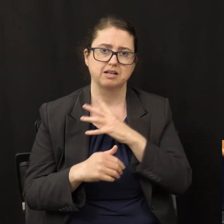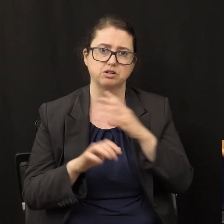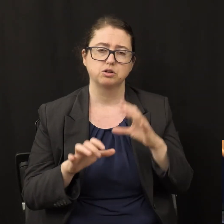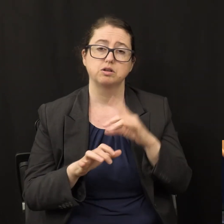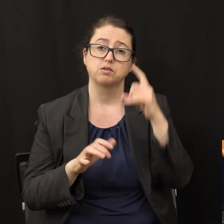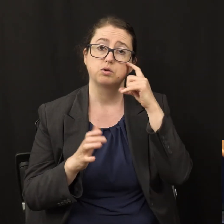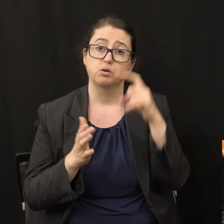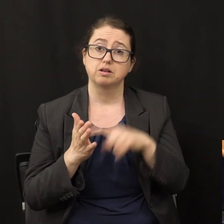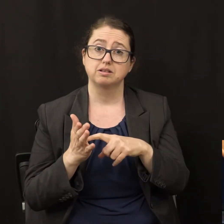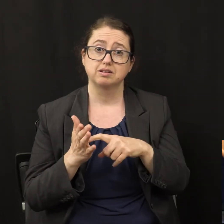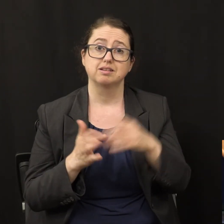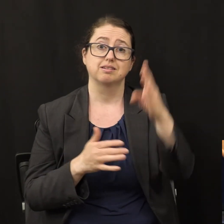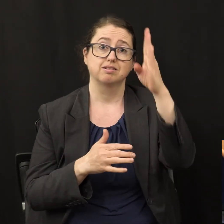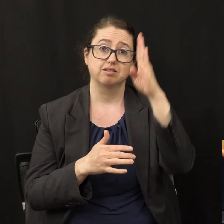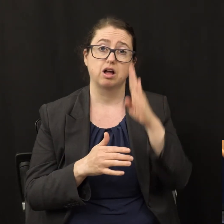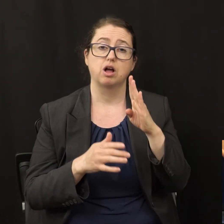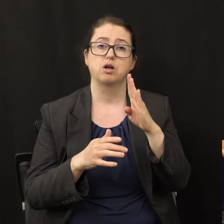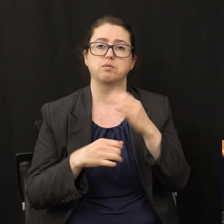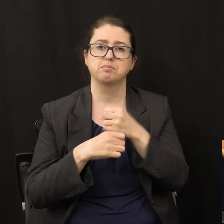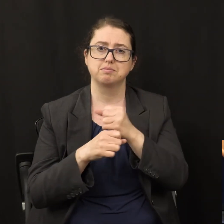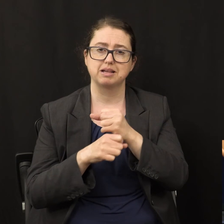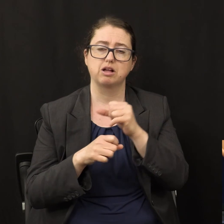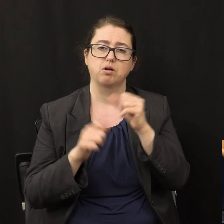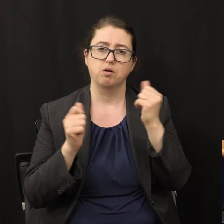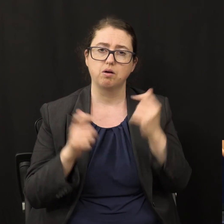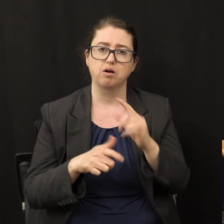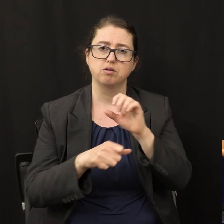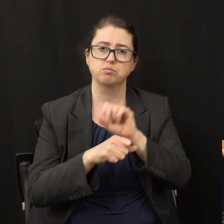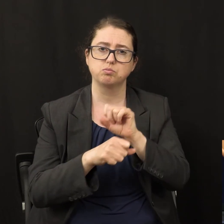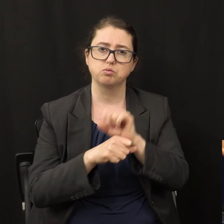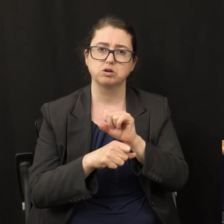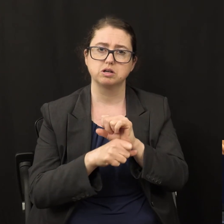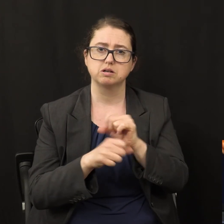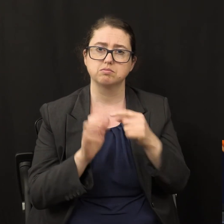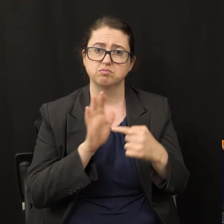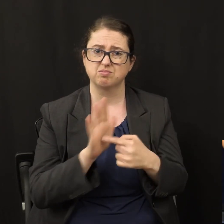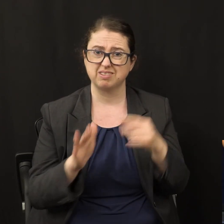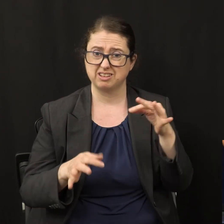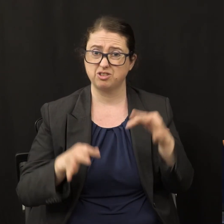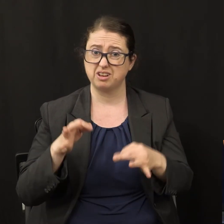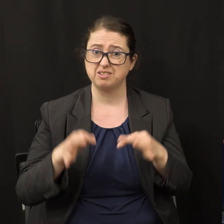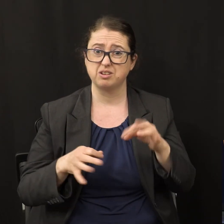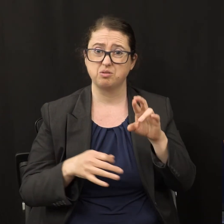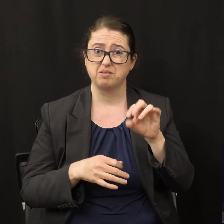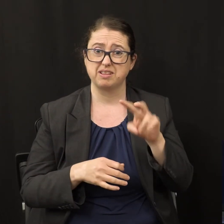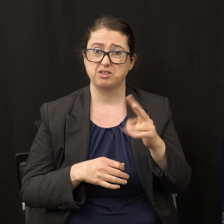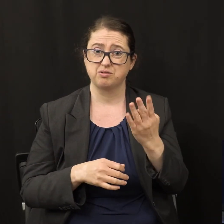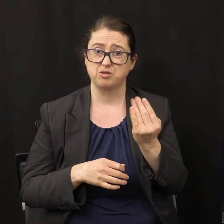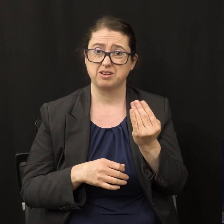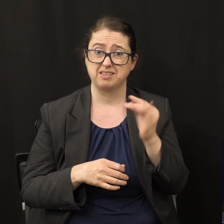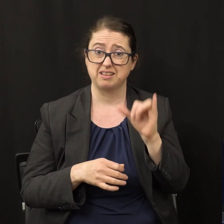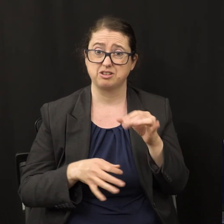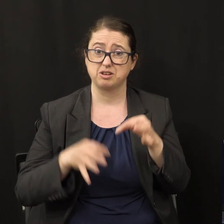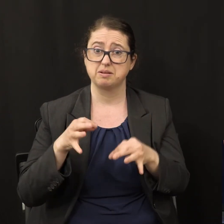for God will bring every work into what? Is that word judgment in Revelation 14? It sure is.